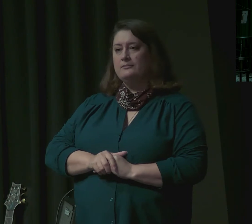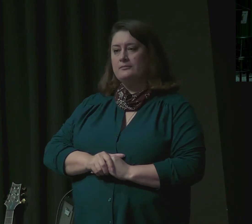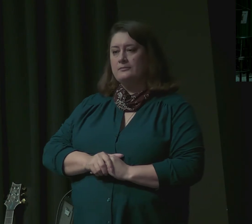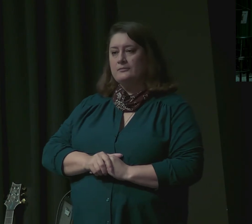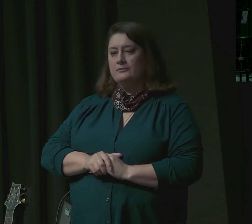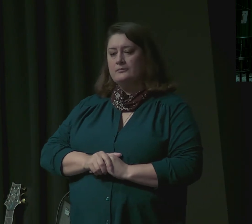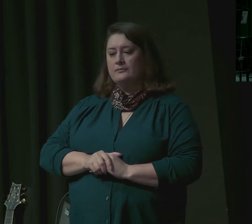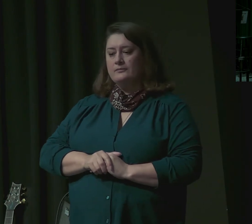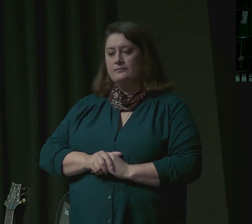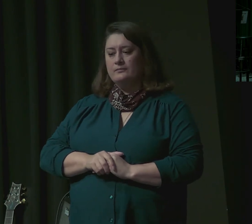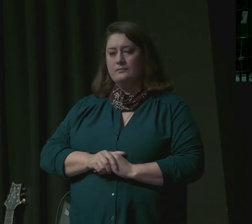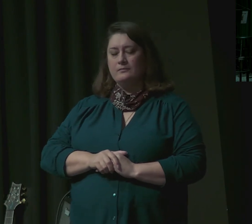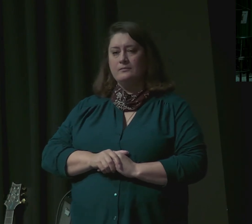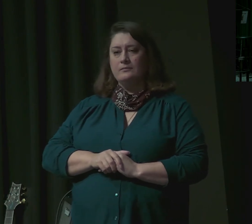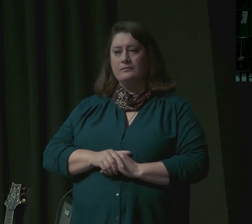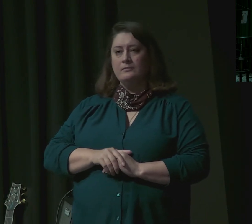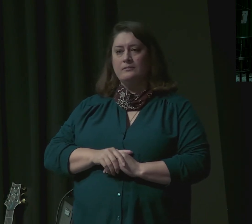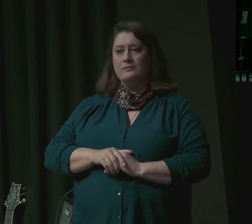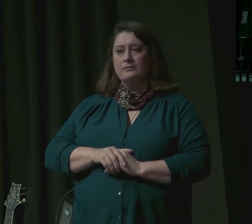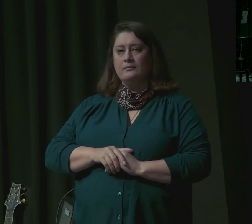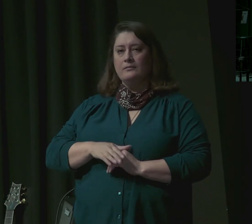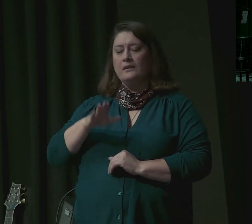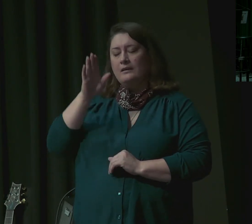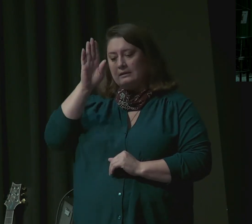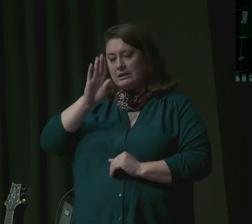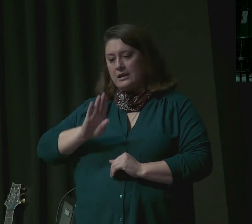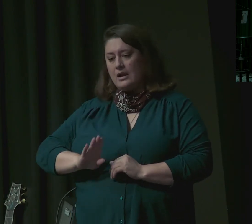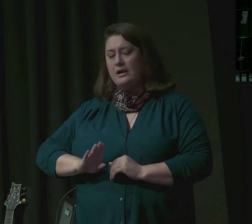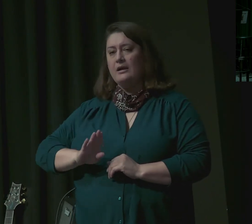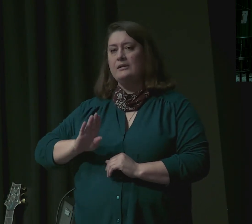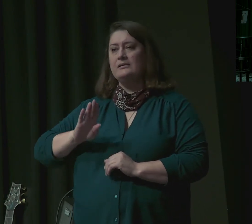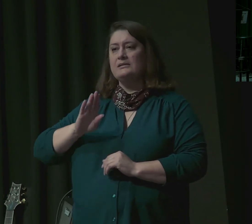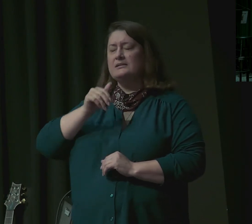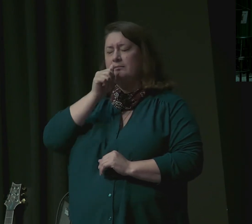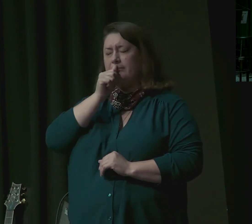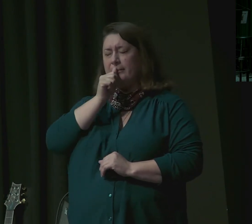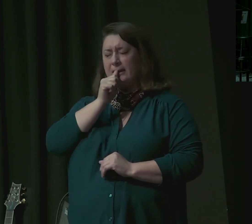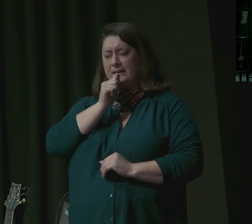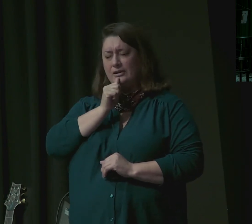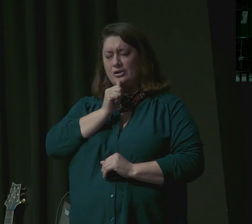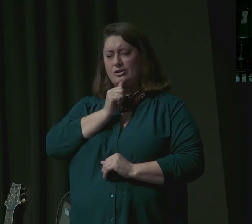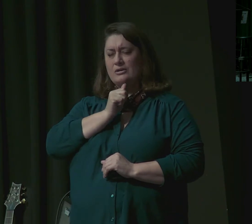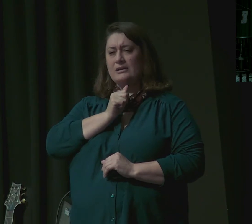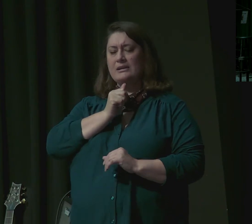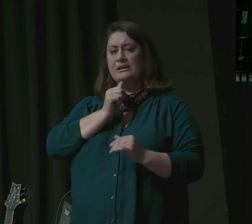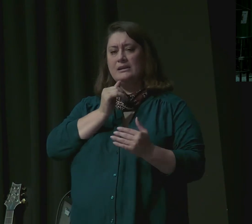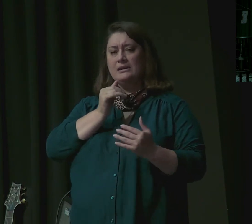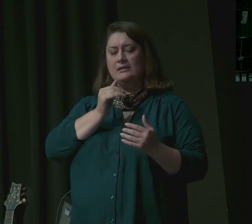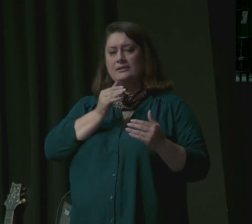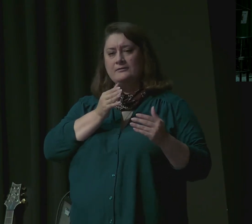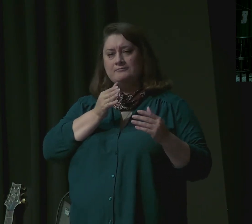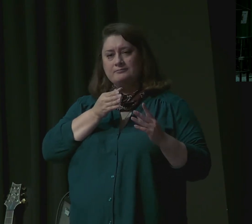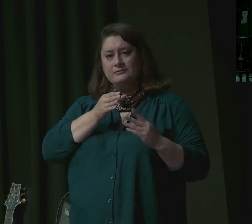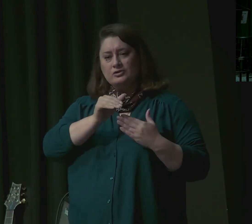This is a patient walking down a preordained path and we can't see the next moment,